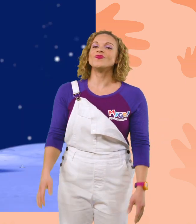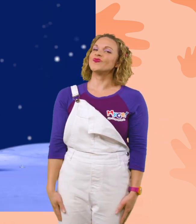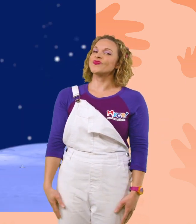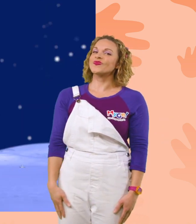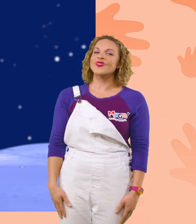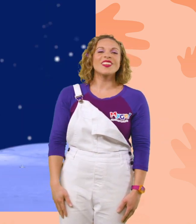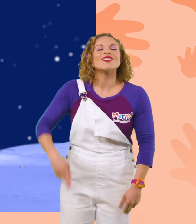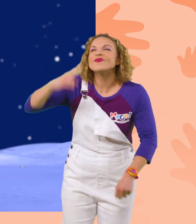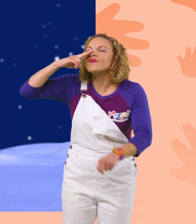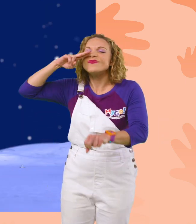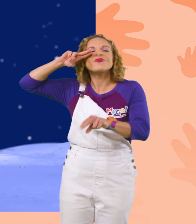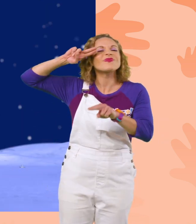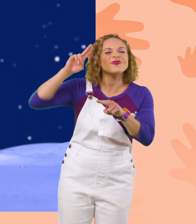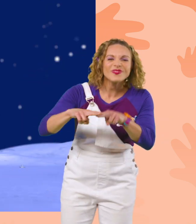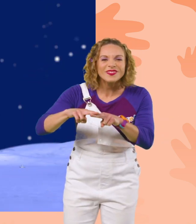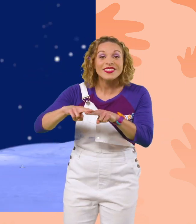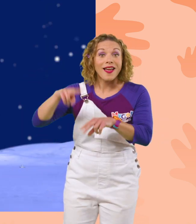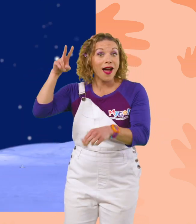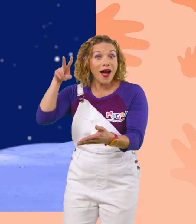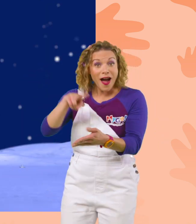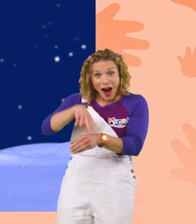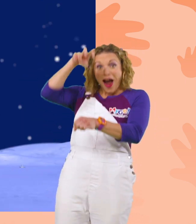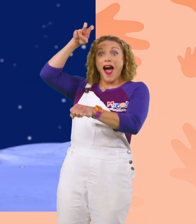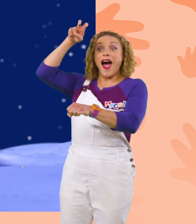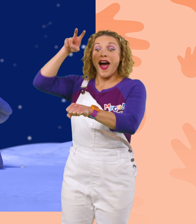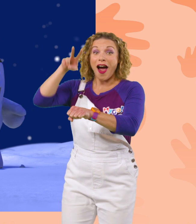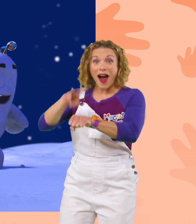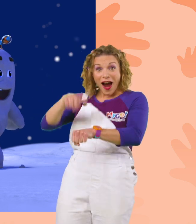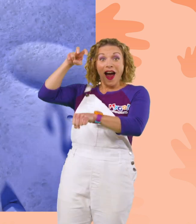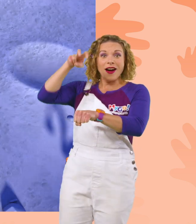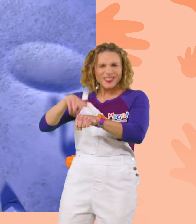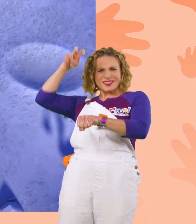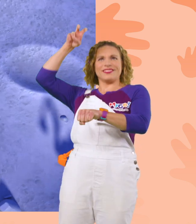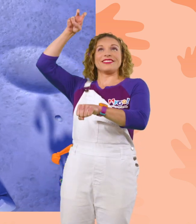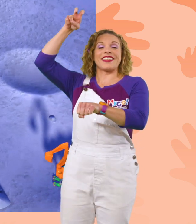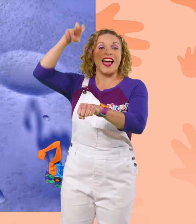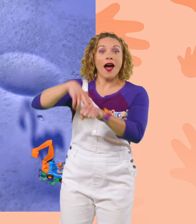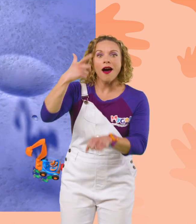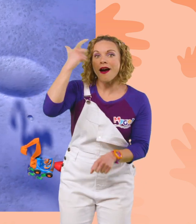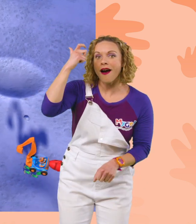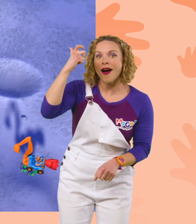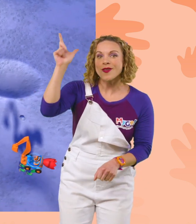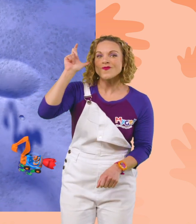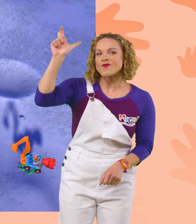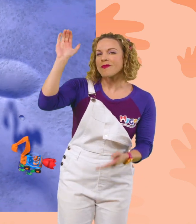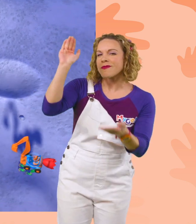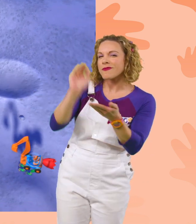It's so fun! And the bounces are really big! Because there's less gravity on the moon